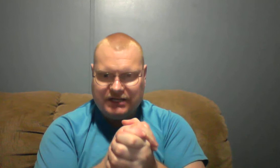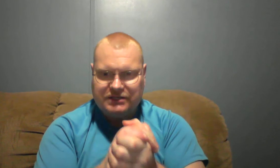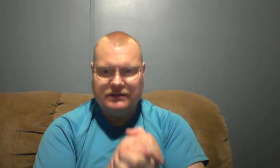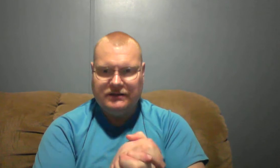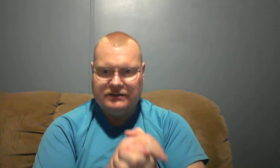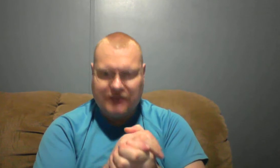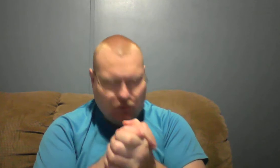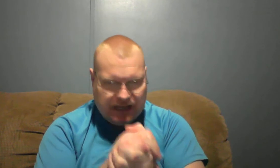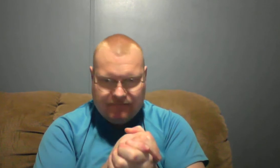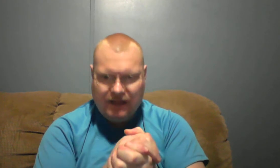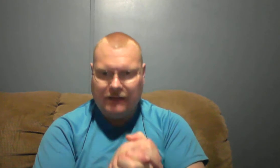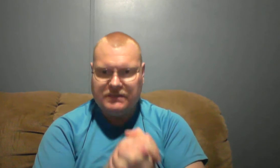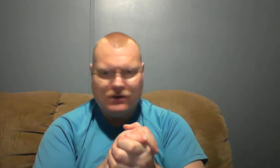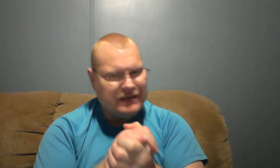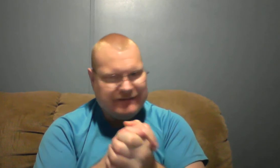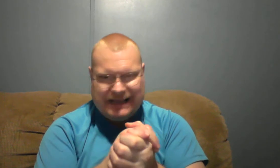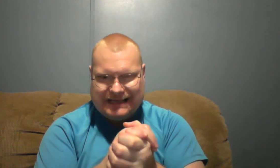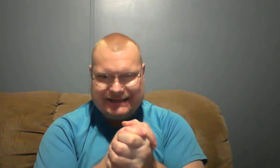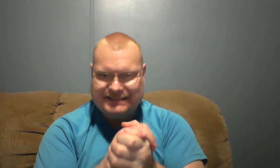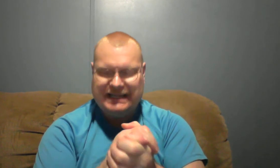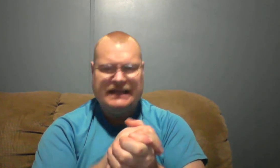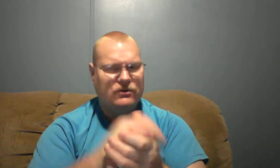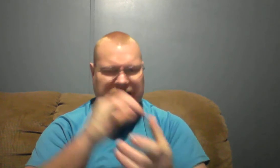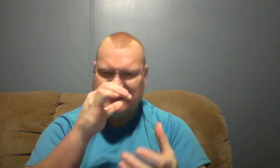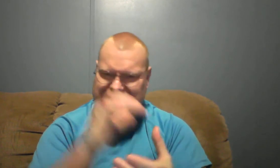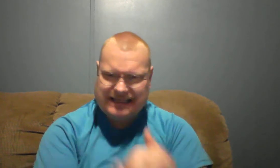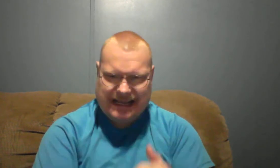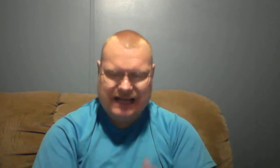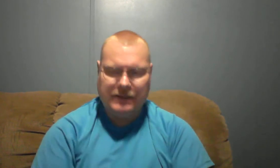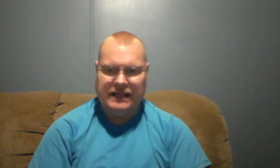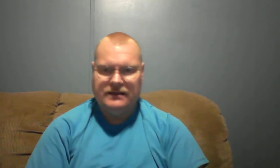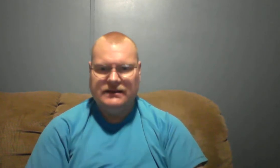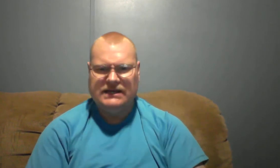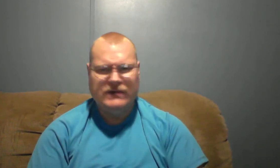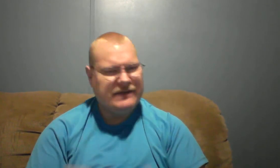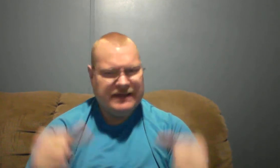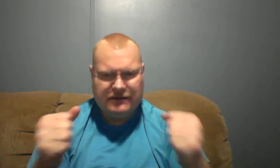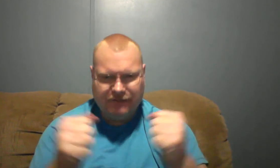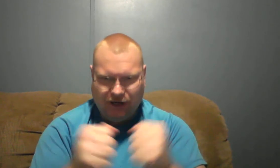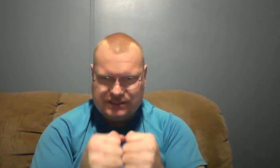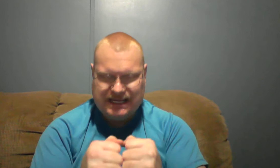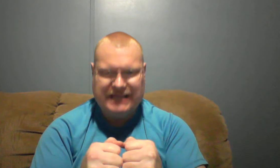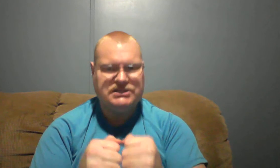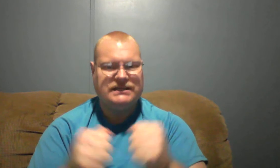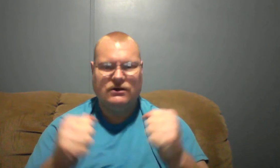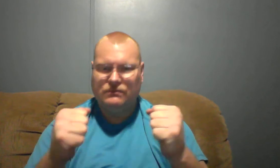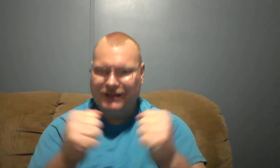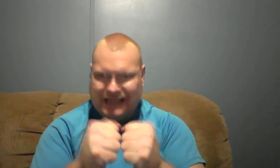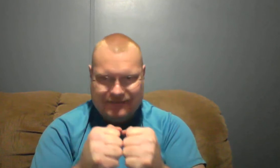don't give up don't give in to sin don't give in to the enemy don't give in to false teaching don't believe it